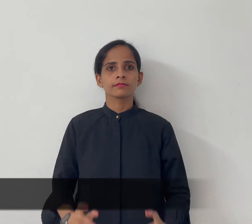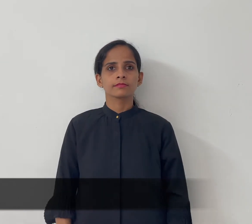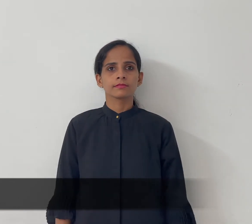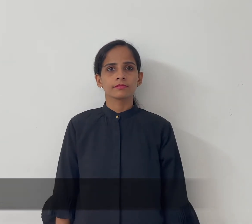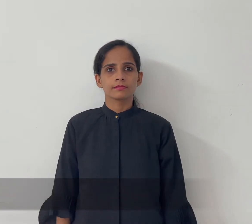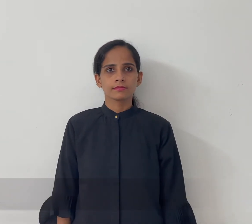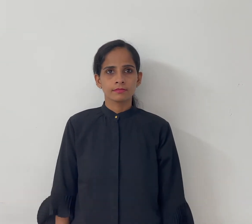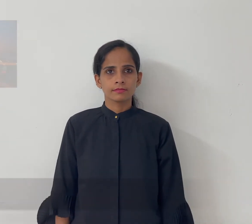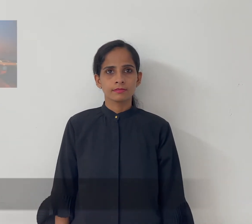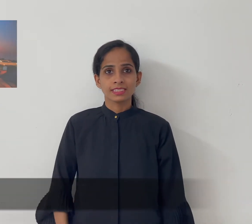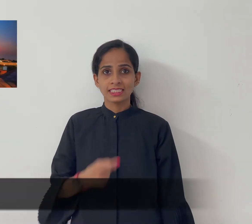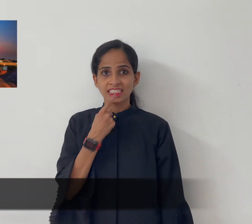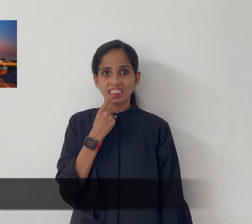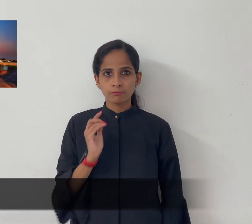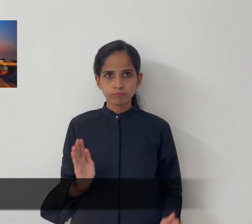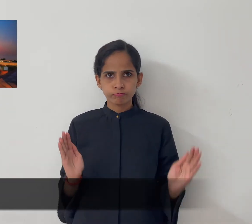Lotus Temple